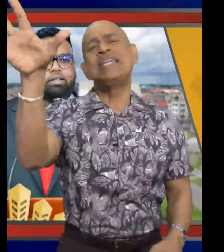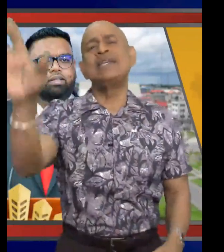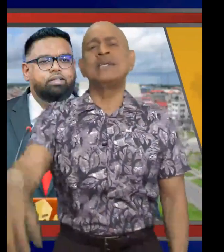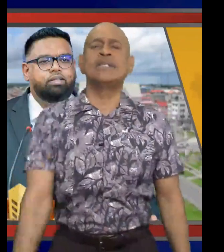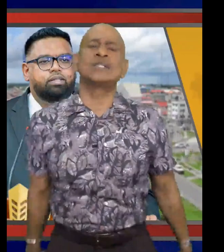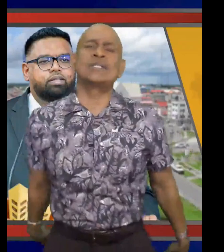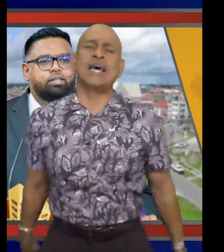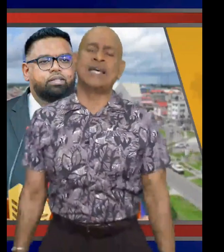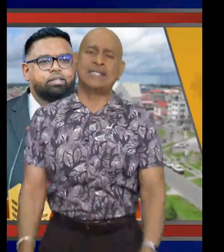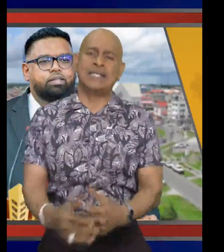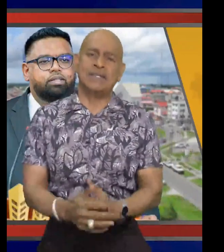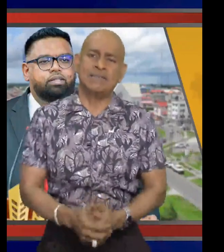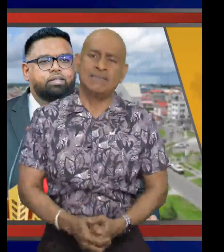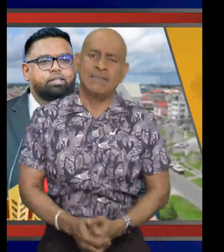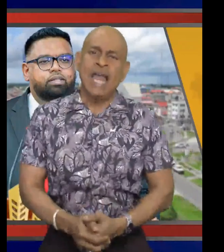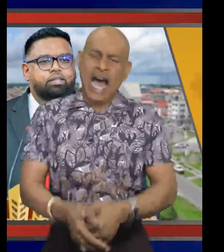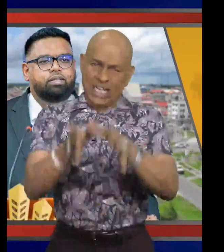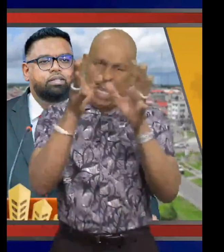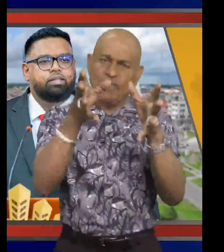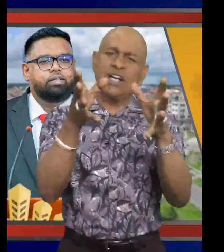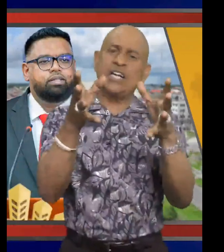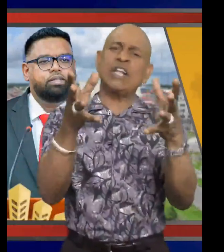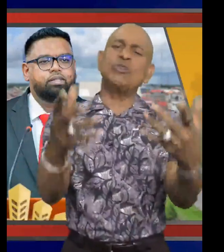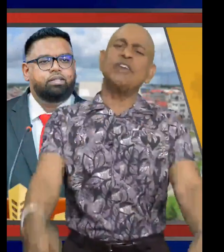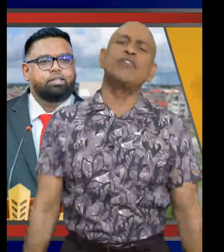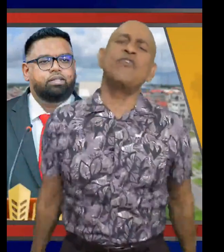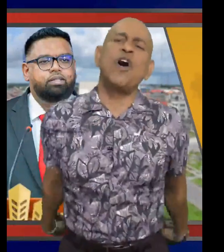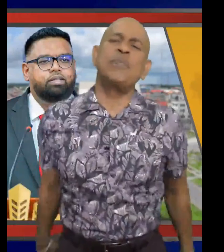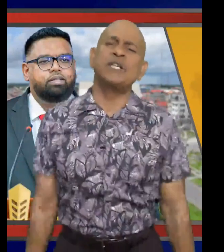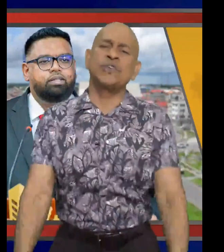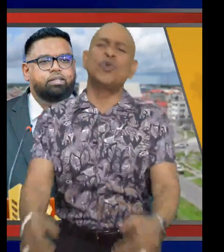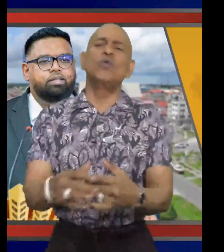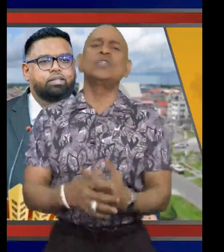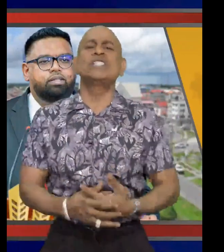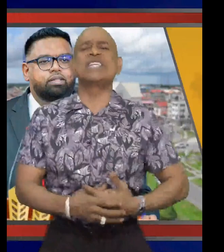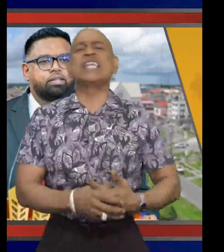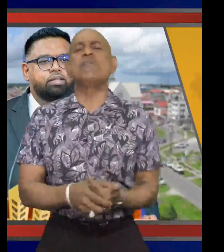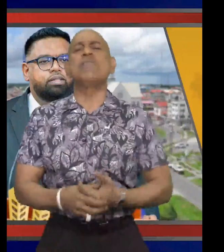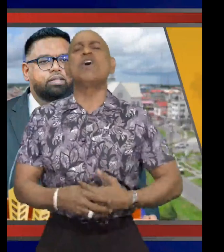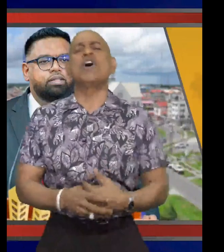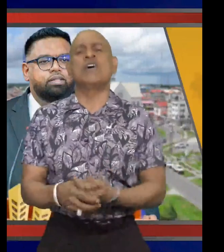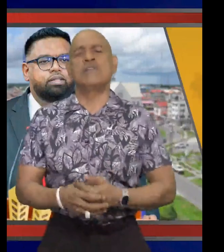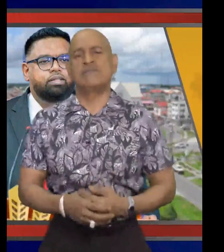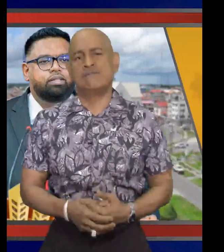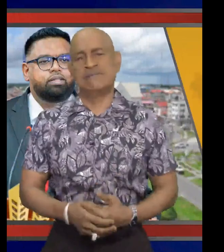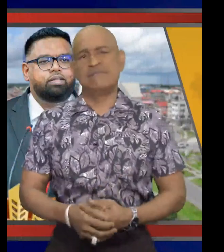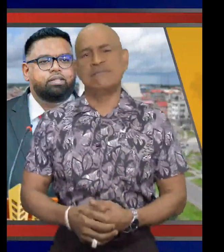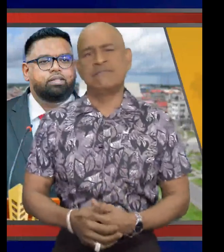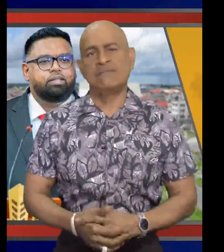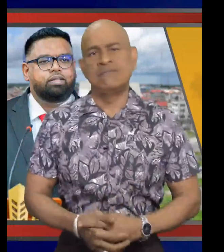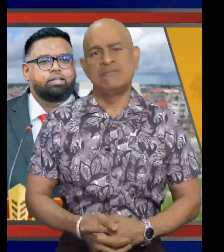blind in society. A devil that would even rob his own sickly mother.